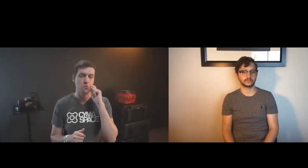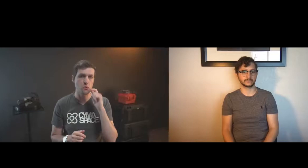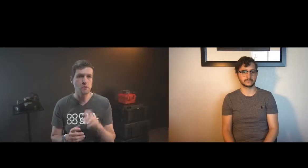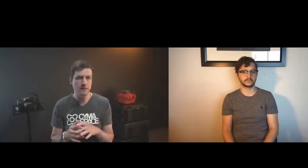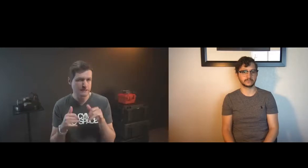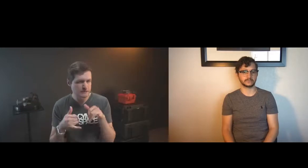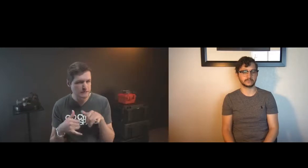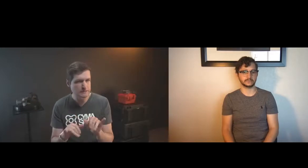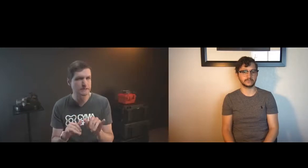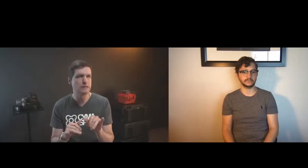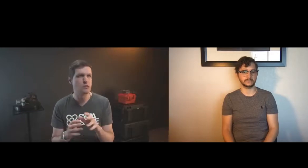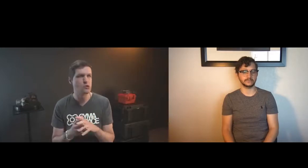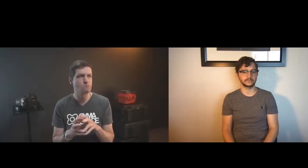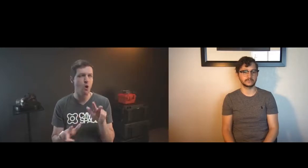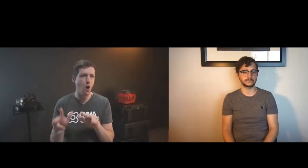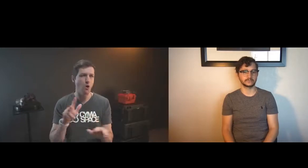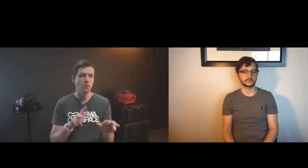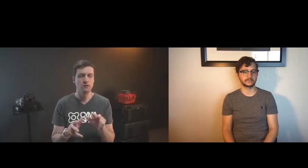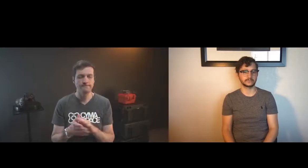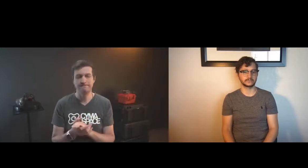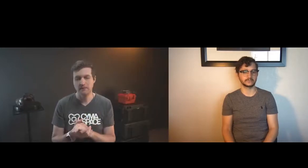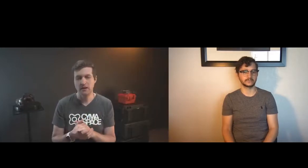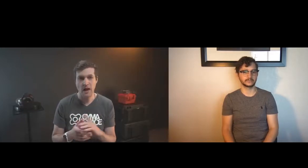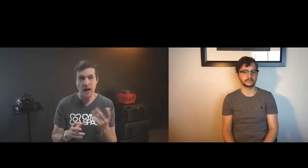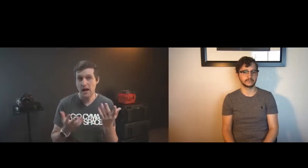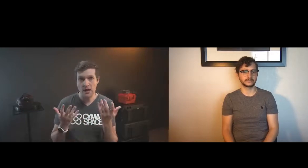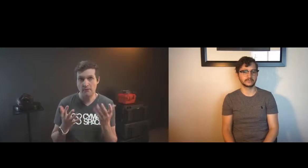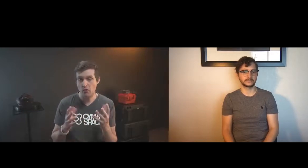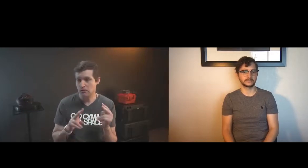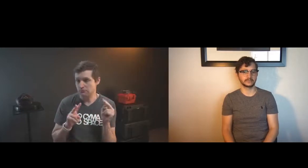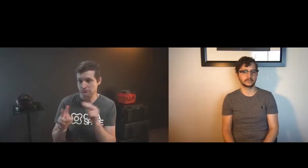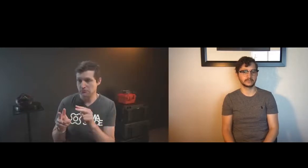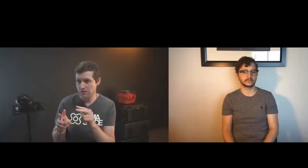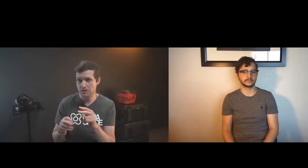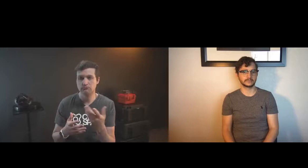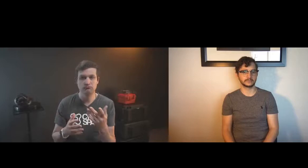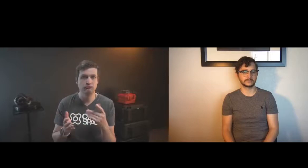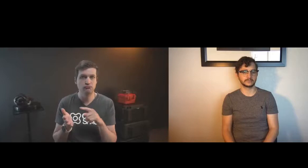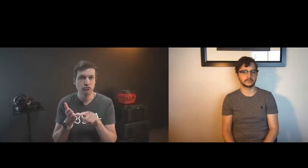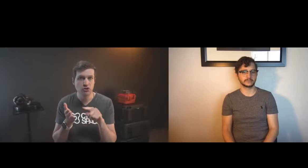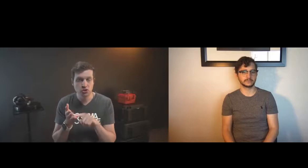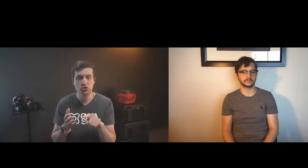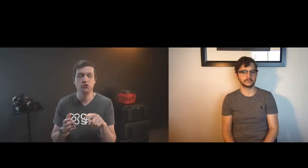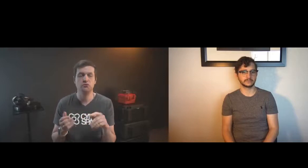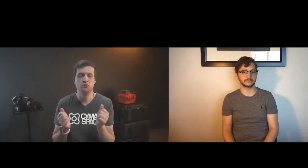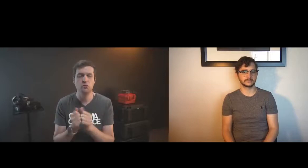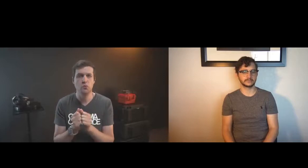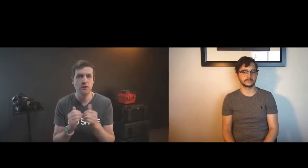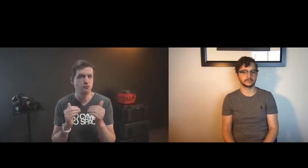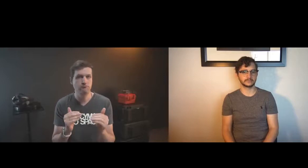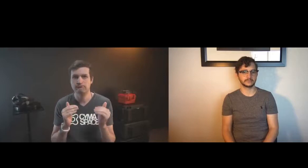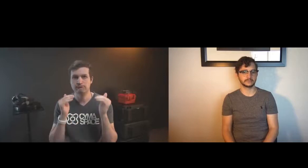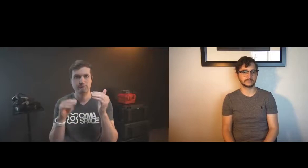to be able to detect hand shapes that way they're still a little bit awkward